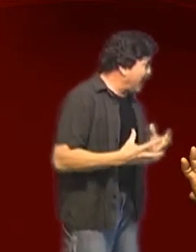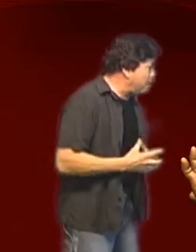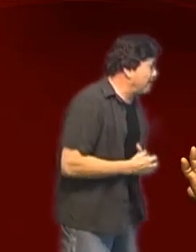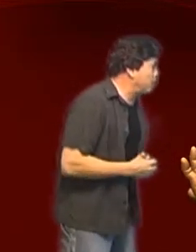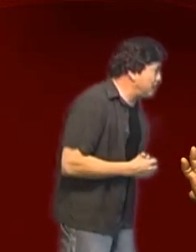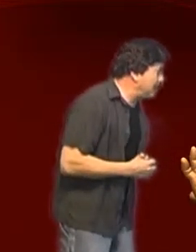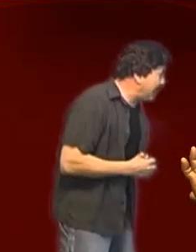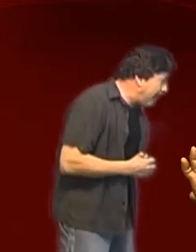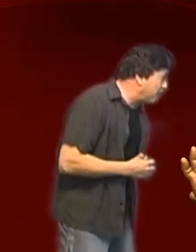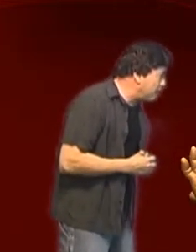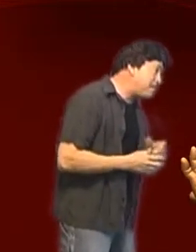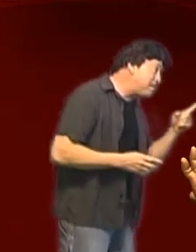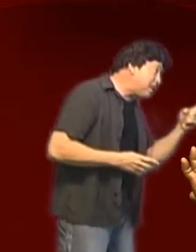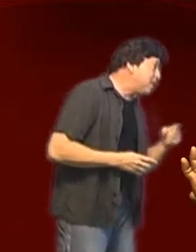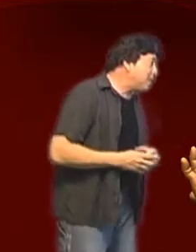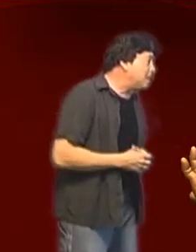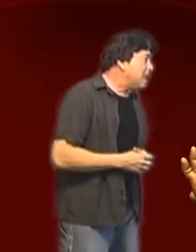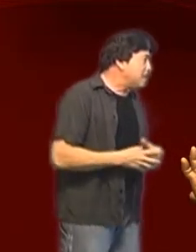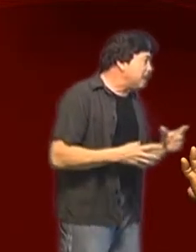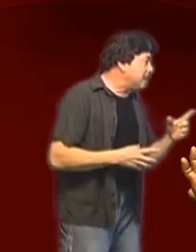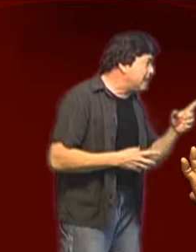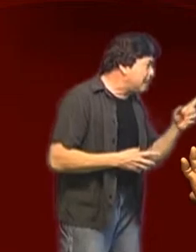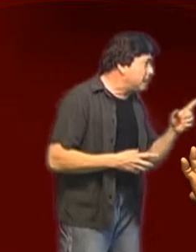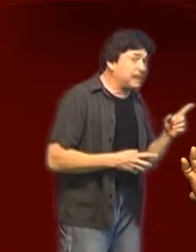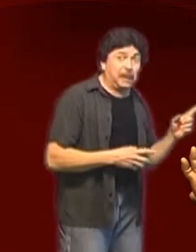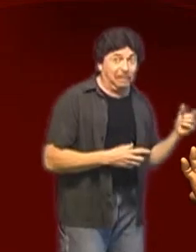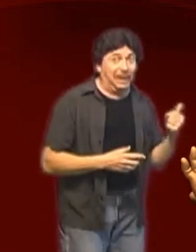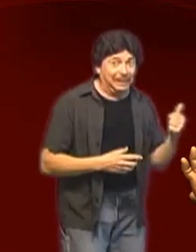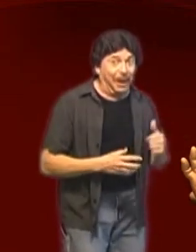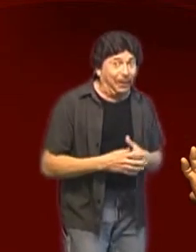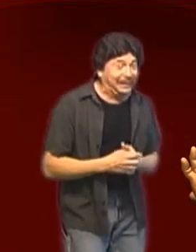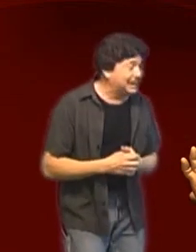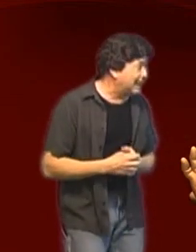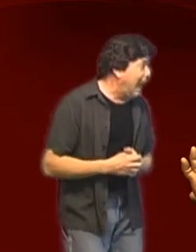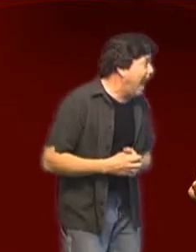happens when you get angry? Maybe you don't. He's getting mad now. Oh, I can tell. Ah!